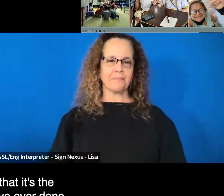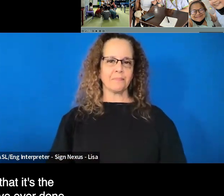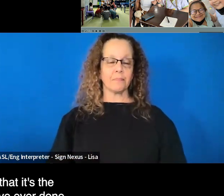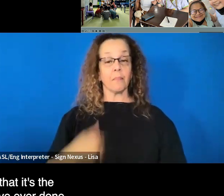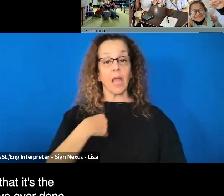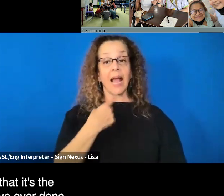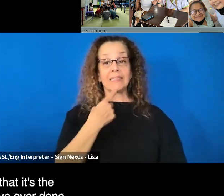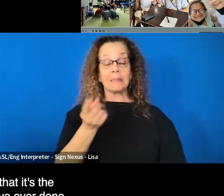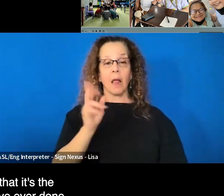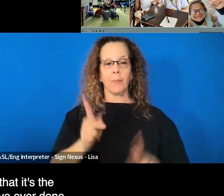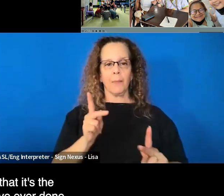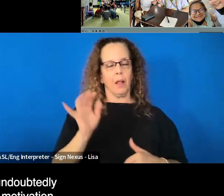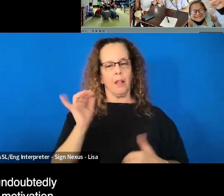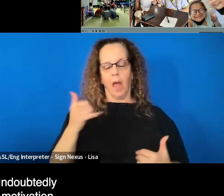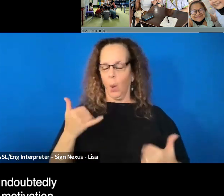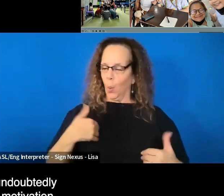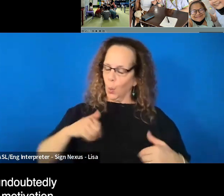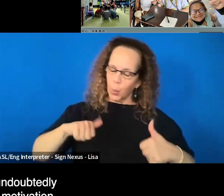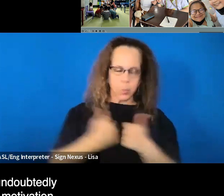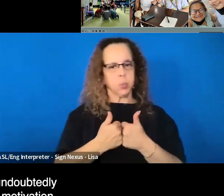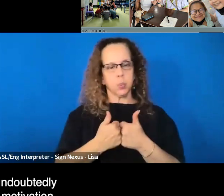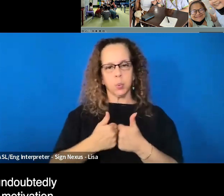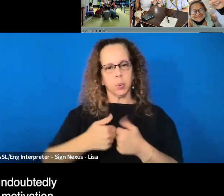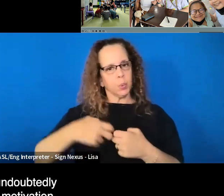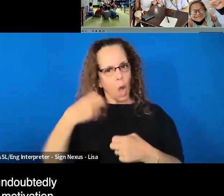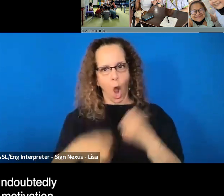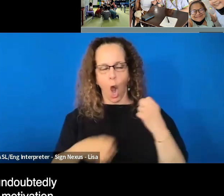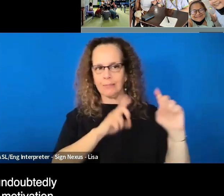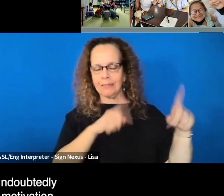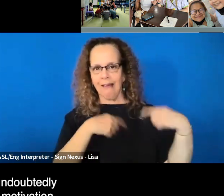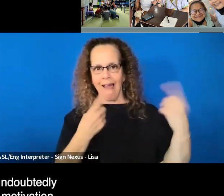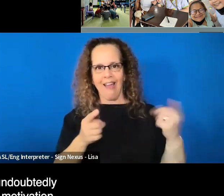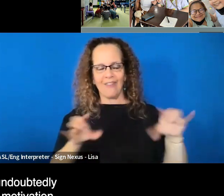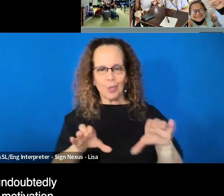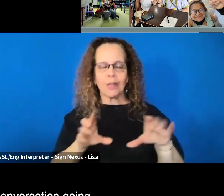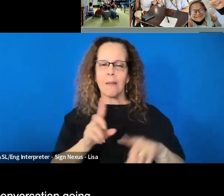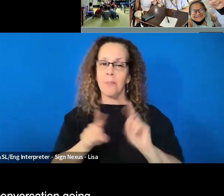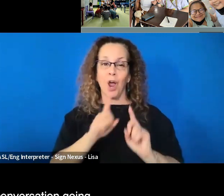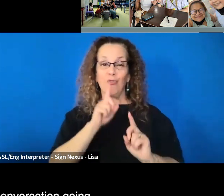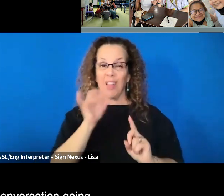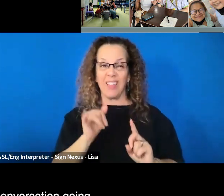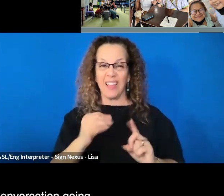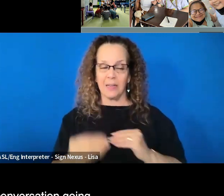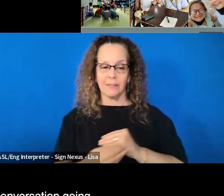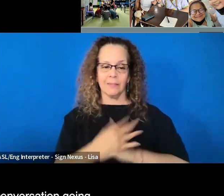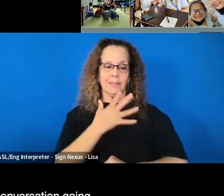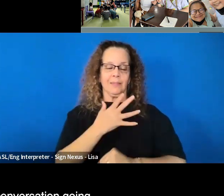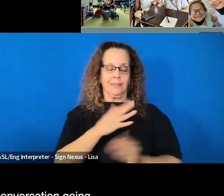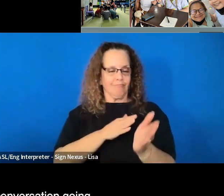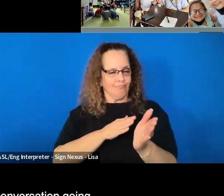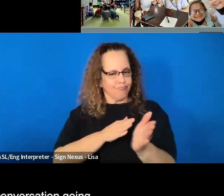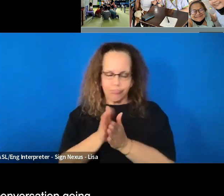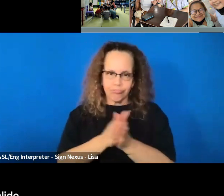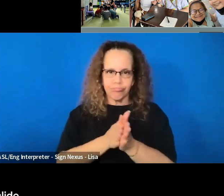the hardest thing I've ever done, but it's also undoubtedly the greatest motivation for me to keep this conversation